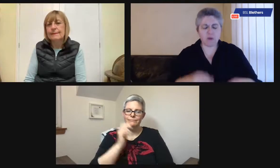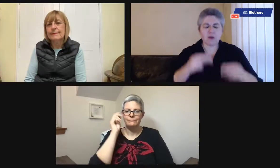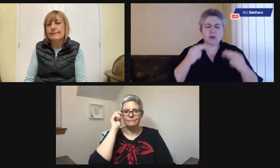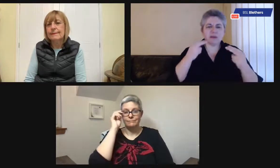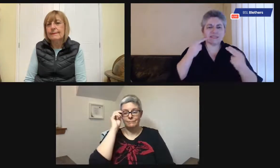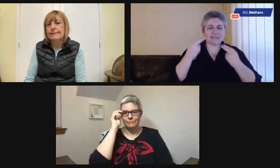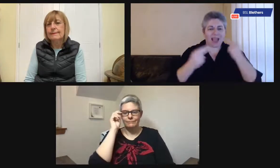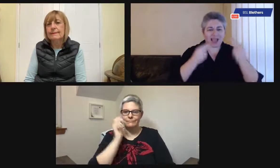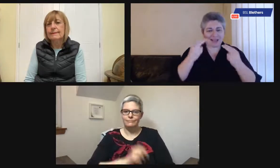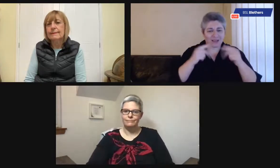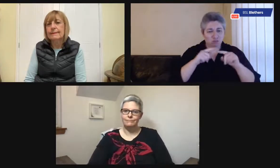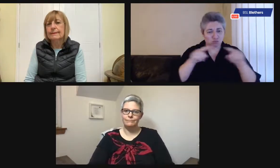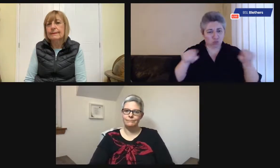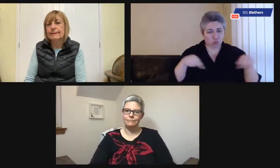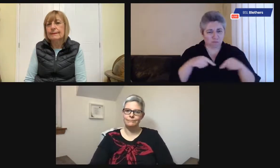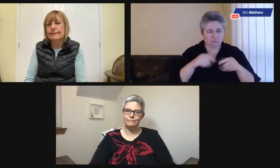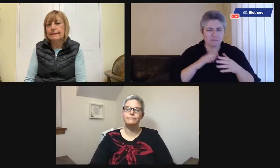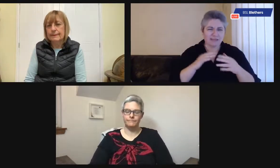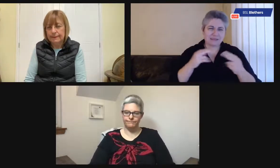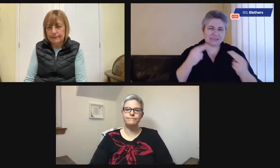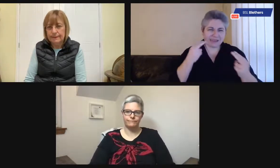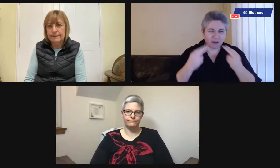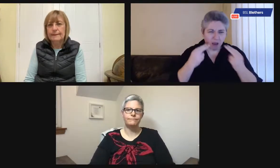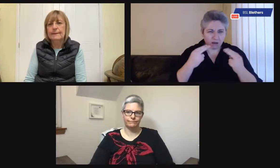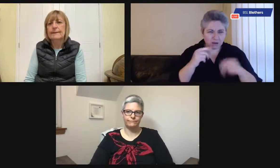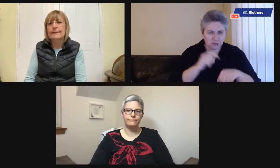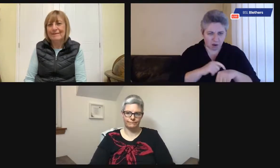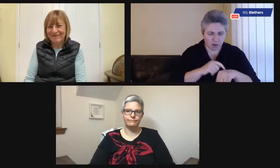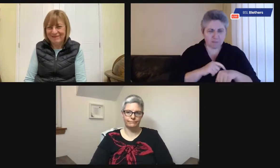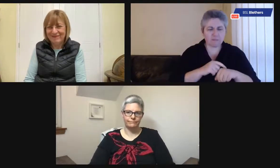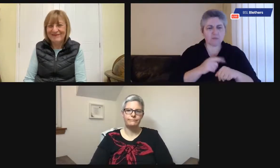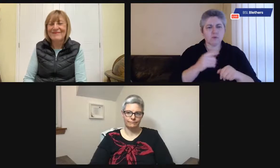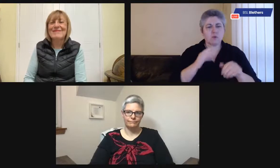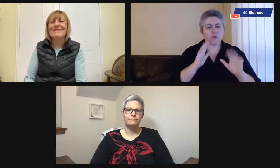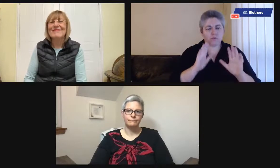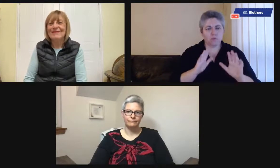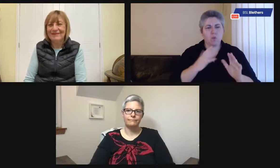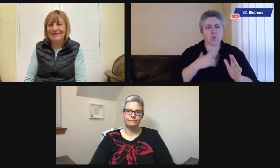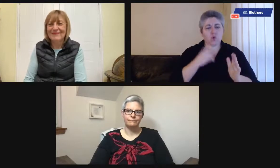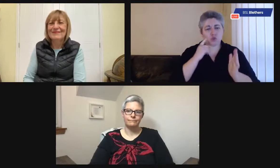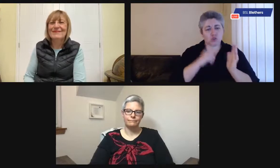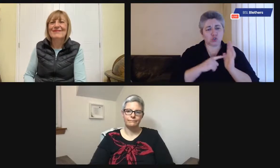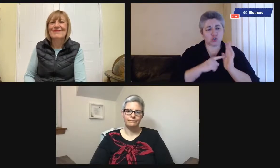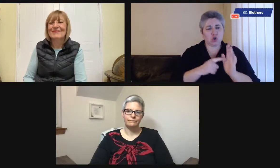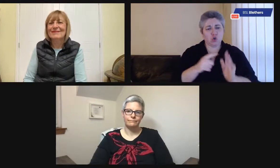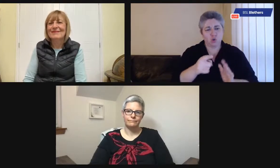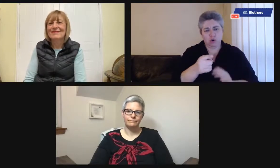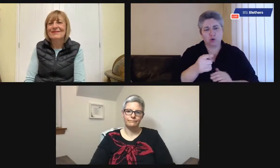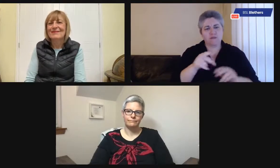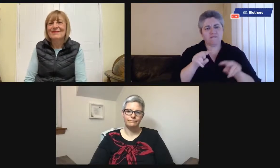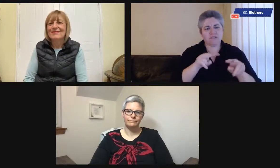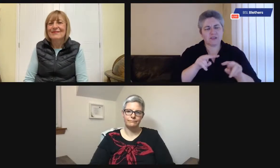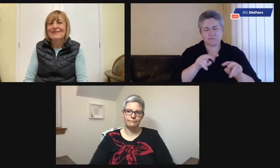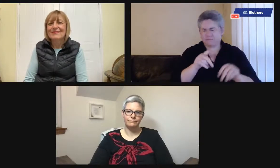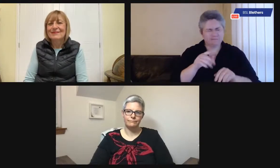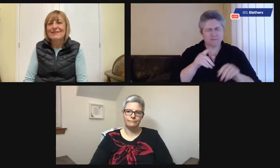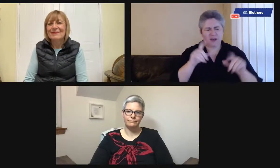Let's go to the dining room. And let's talk about dinner time and those kinds of issues.